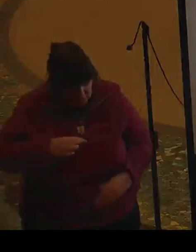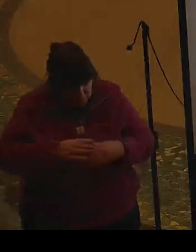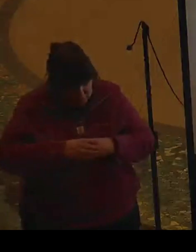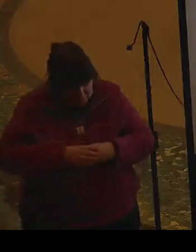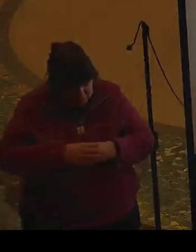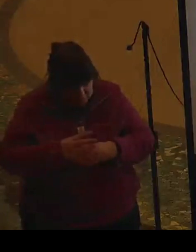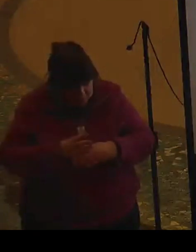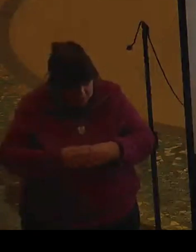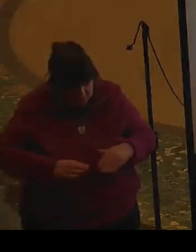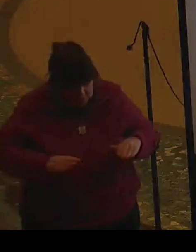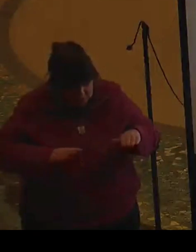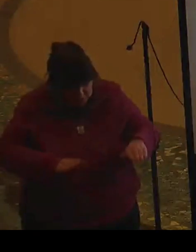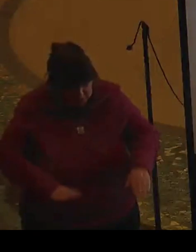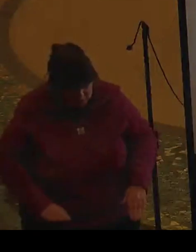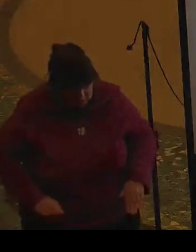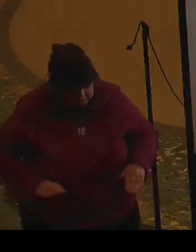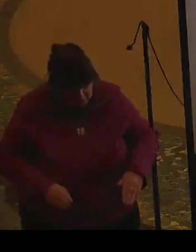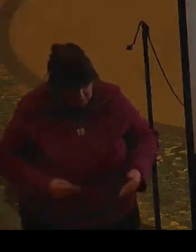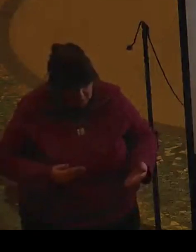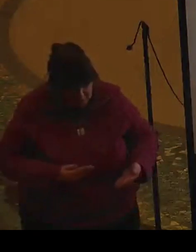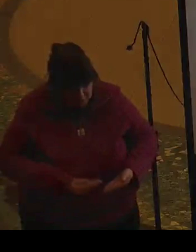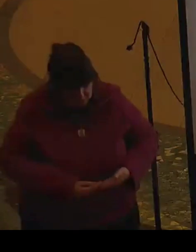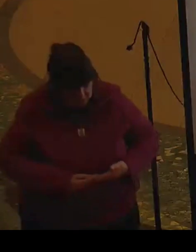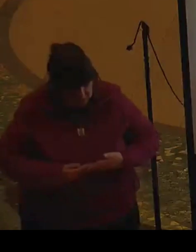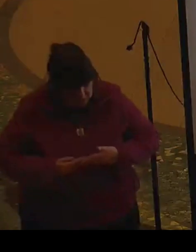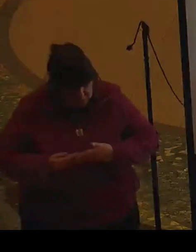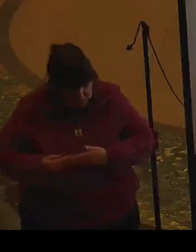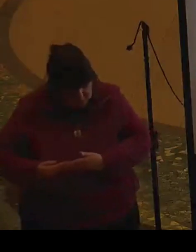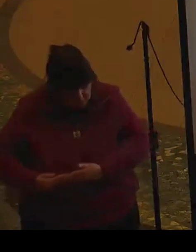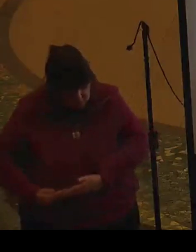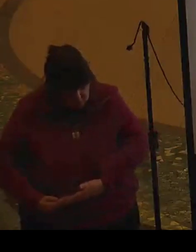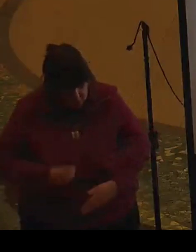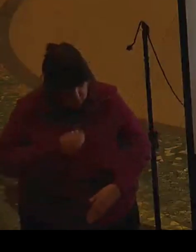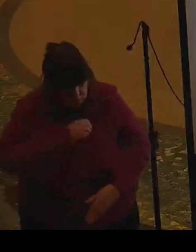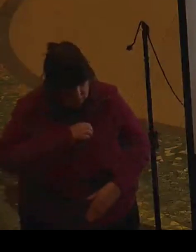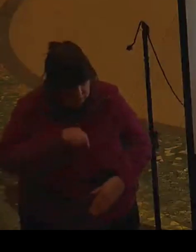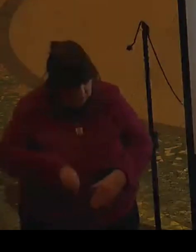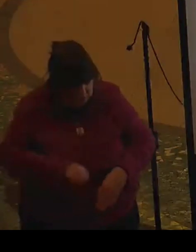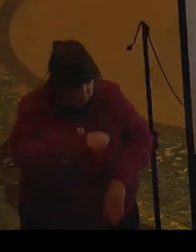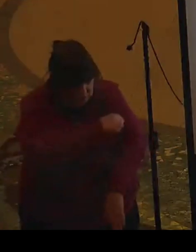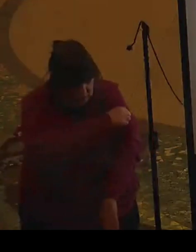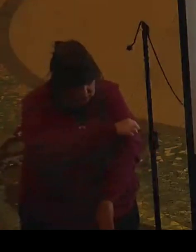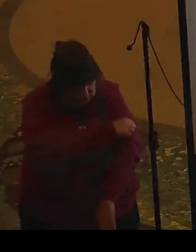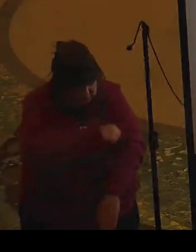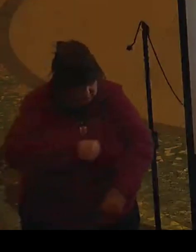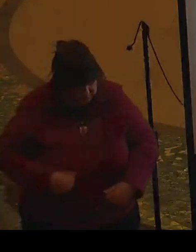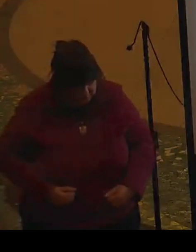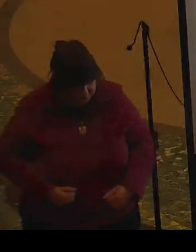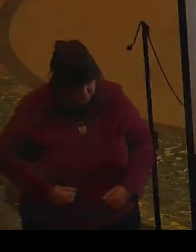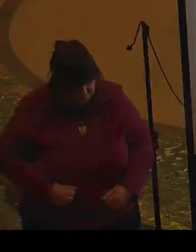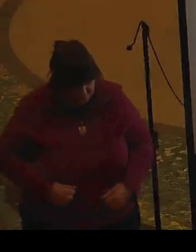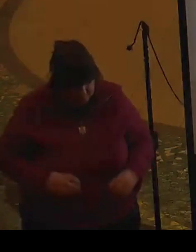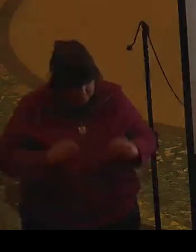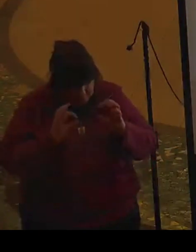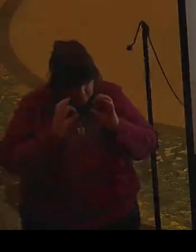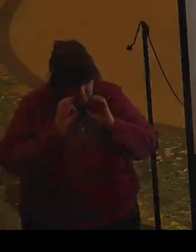Her friends found a wheelchair to bring her to the hospital.